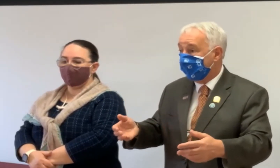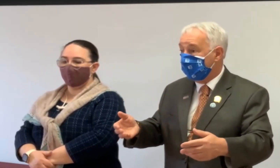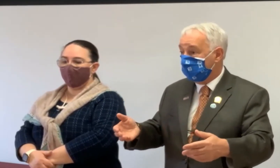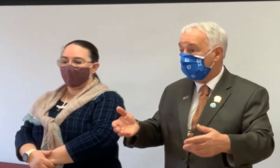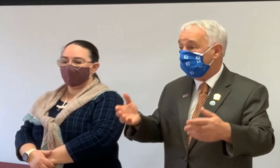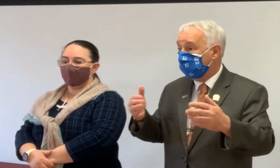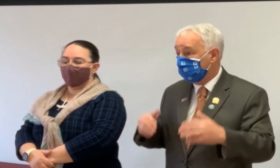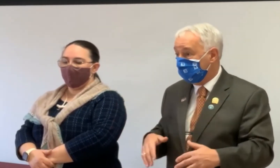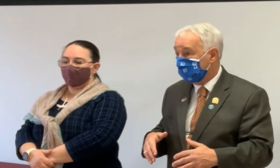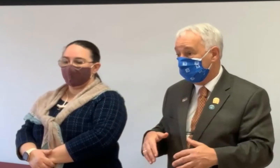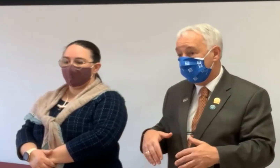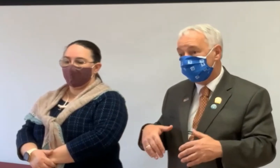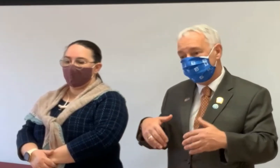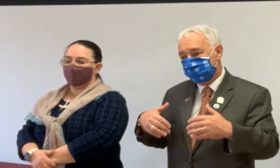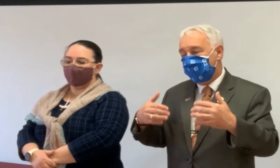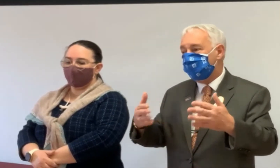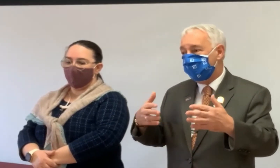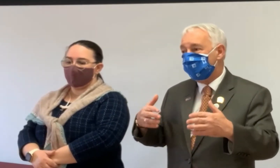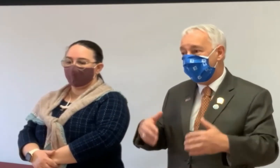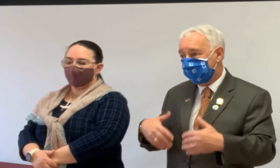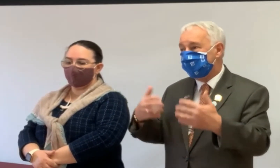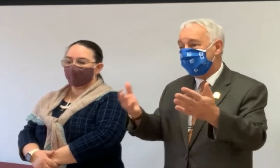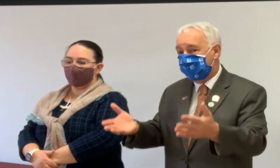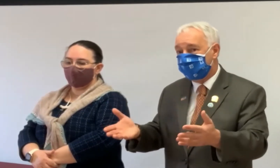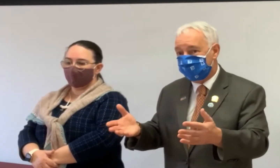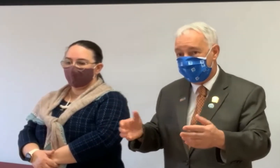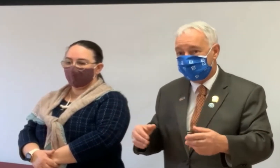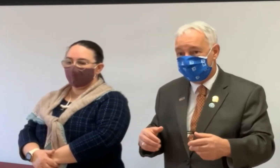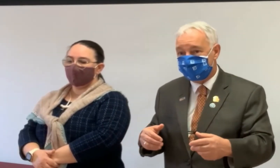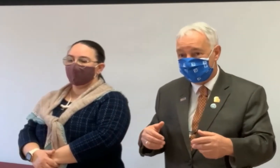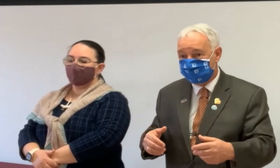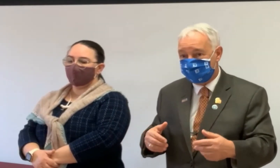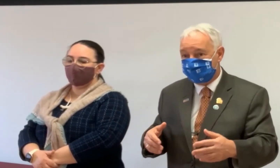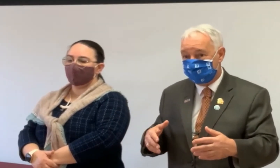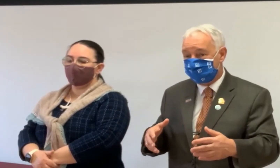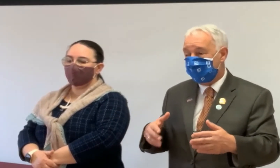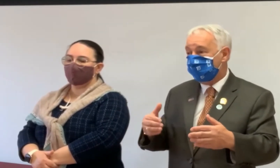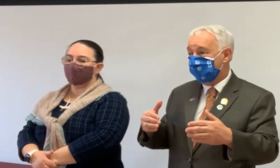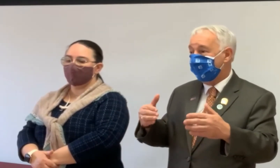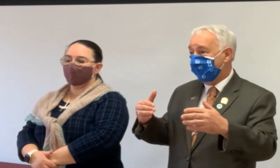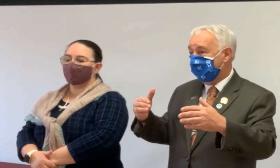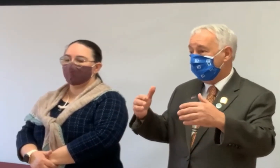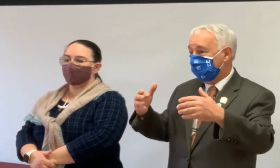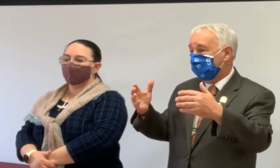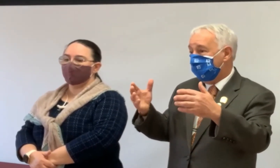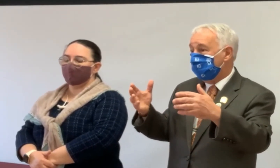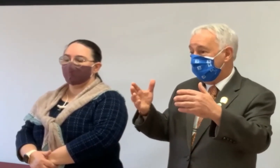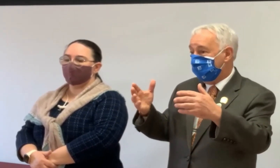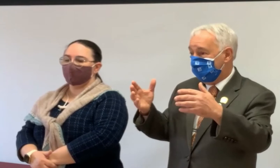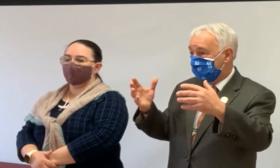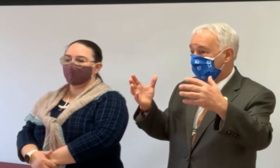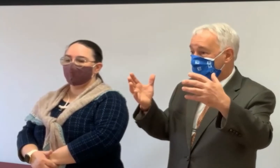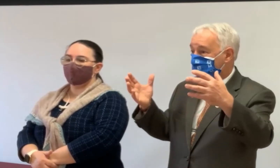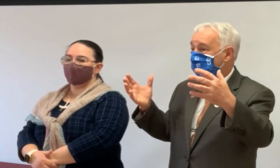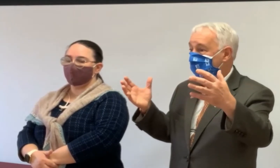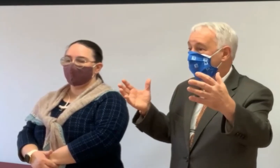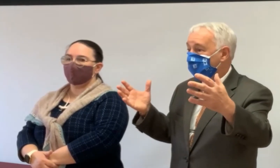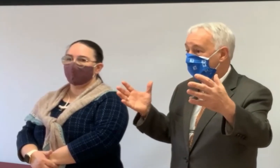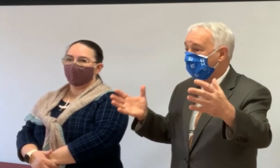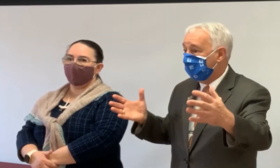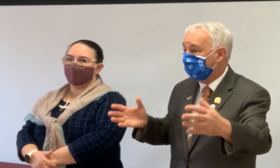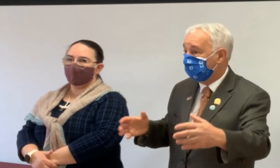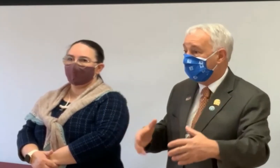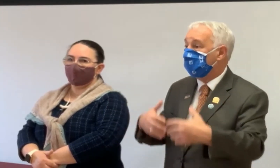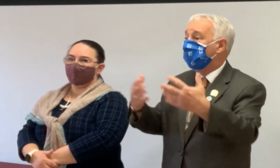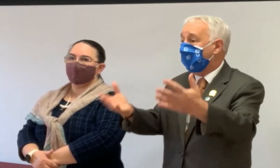to your children, well, maybe you're not going to leave a $100,000 home to your children. Maybe it's going to only be, you know, it's only going to